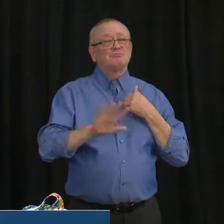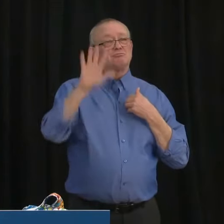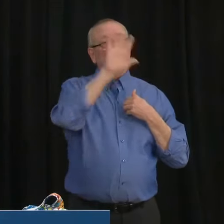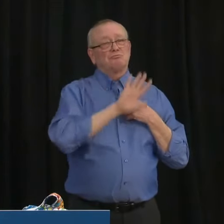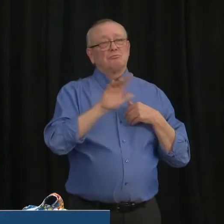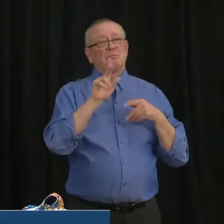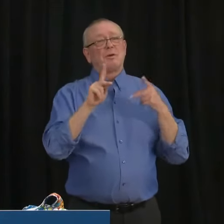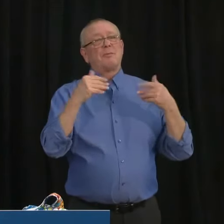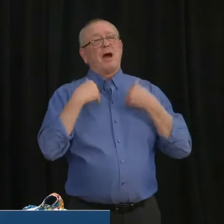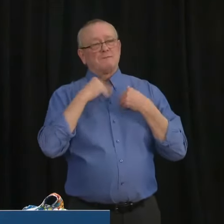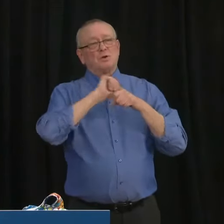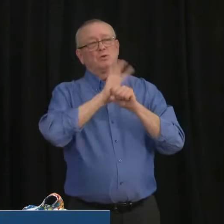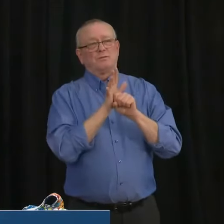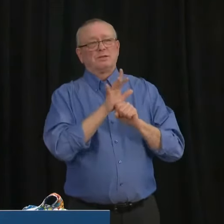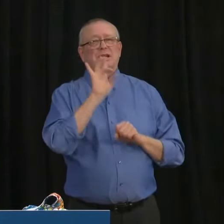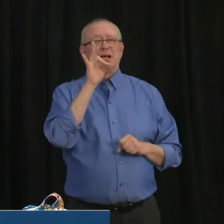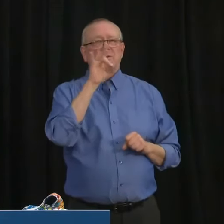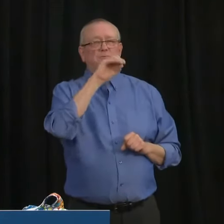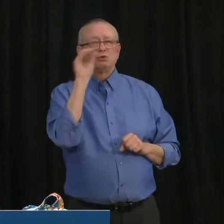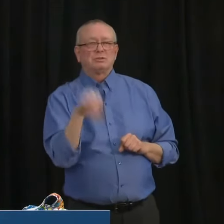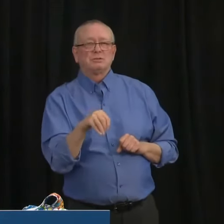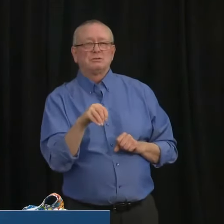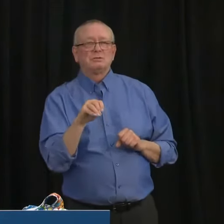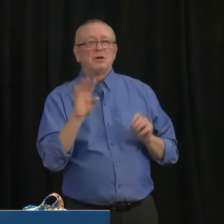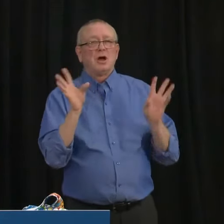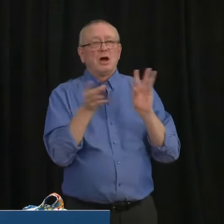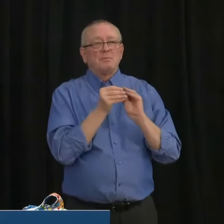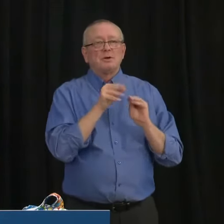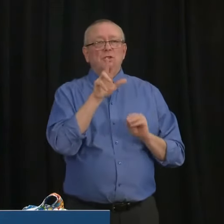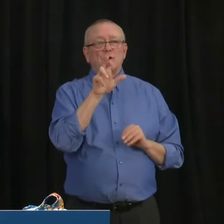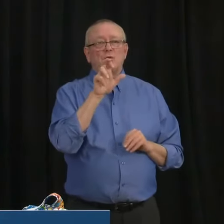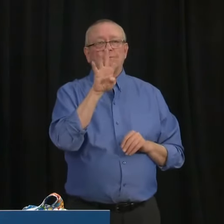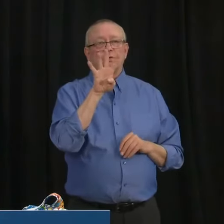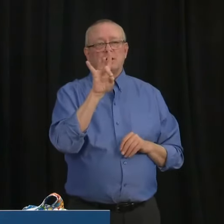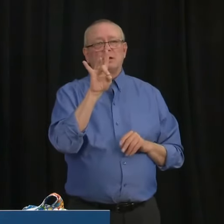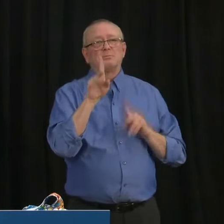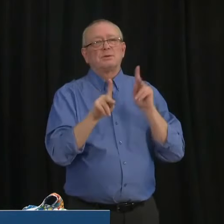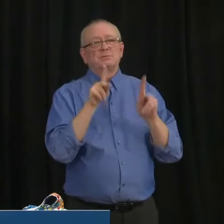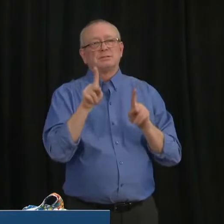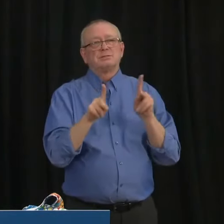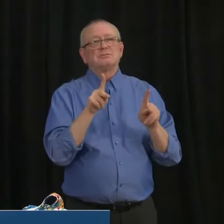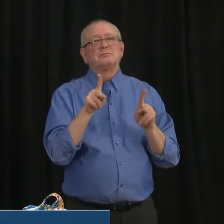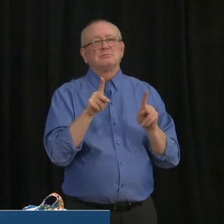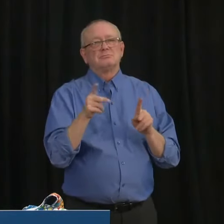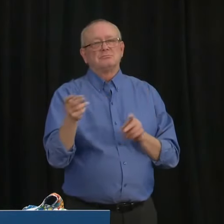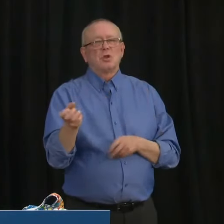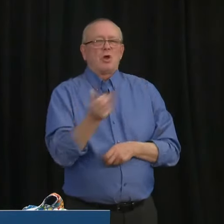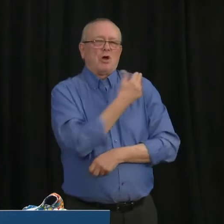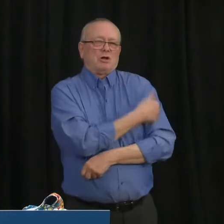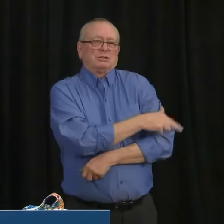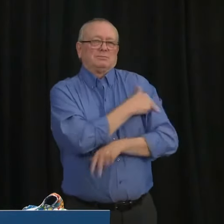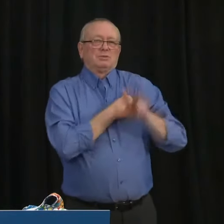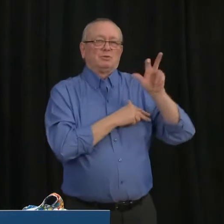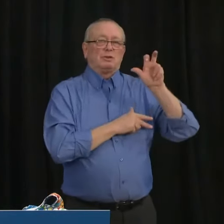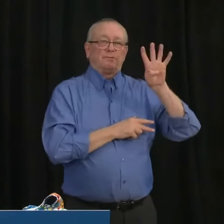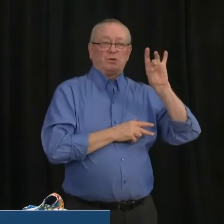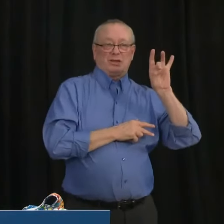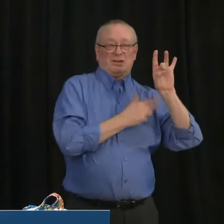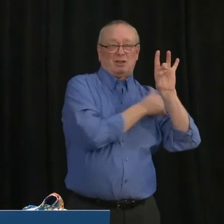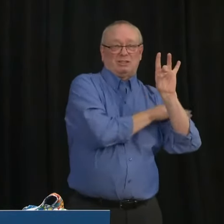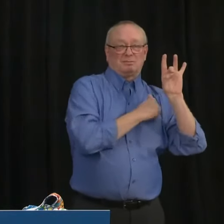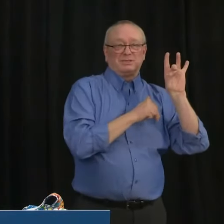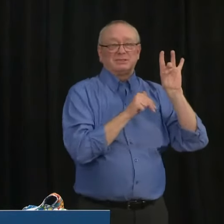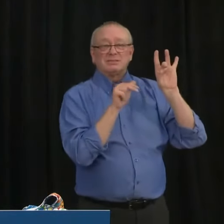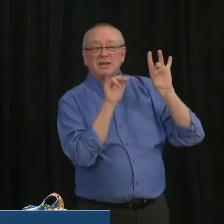There are now 348 people in hospital with COVID-19 including 66 in ICU. There are currently